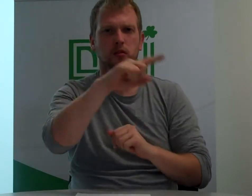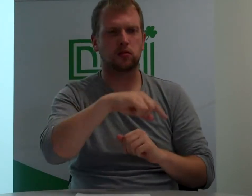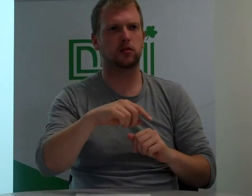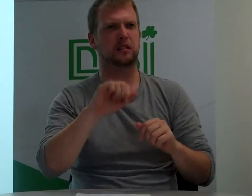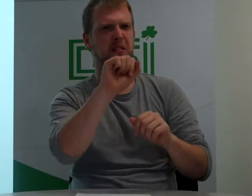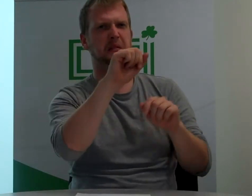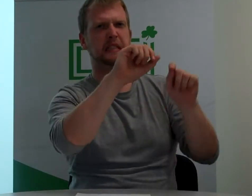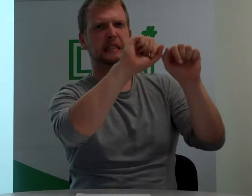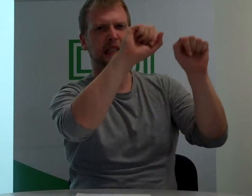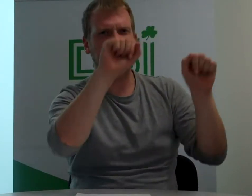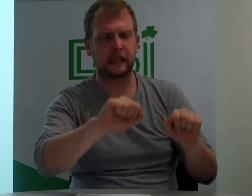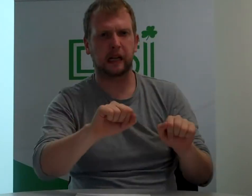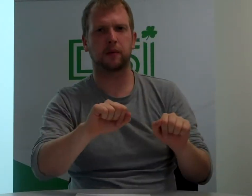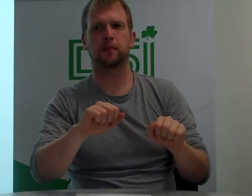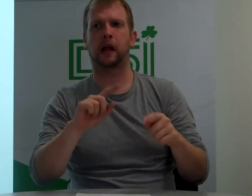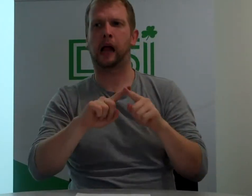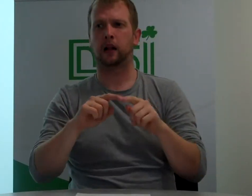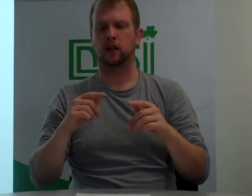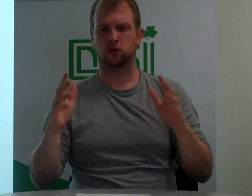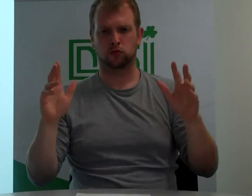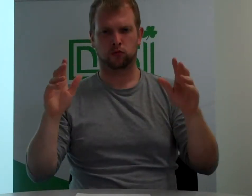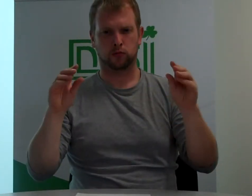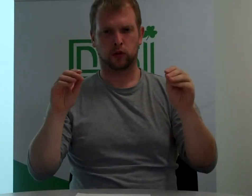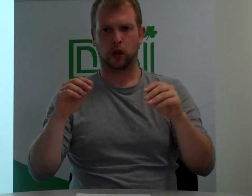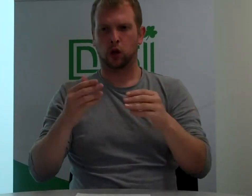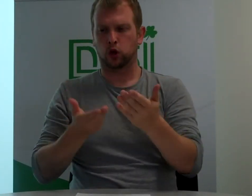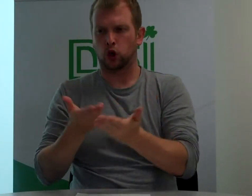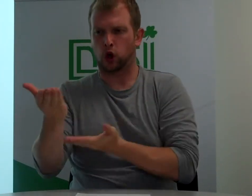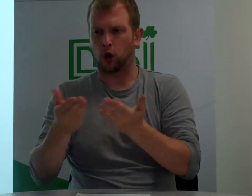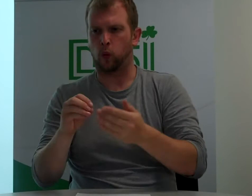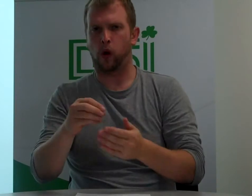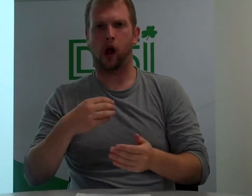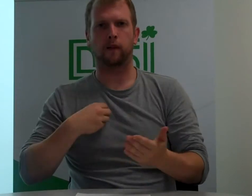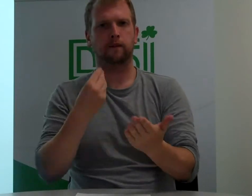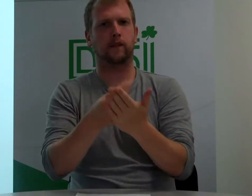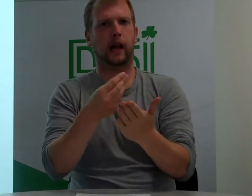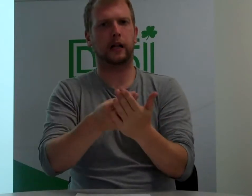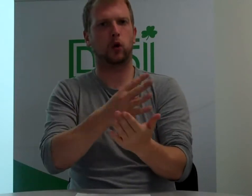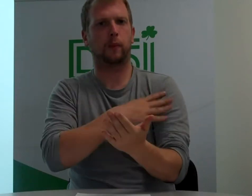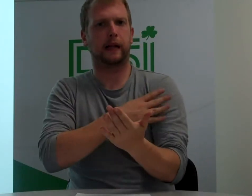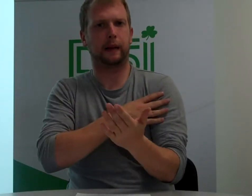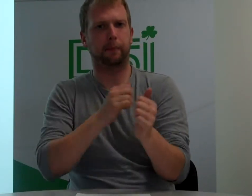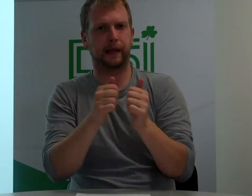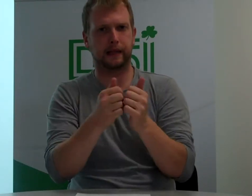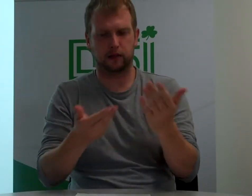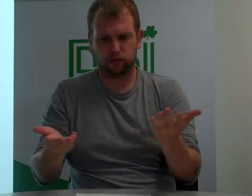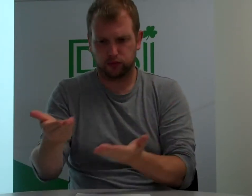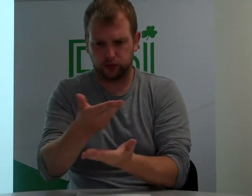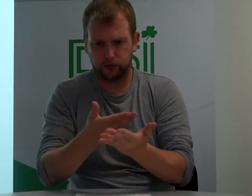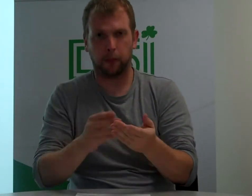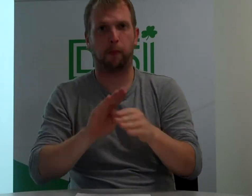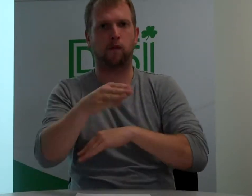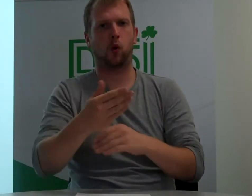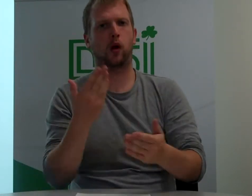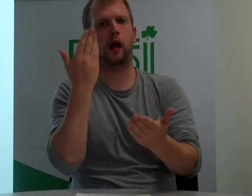you. There is a problem, you need to move on.